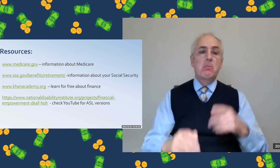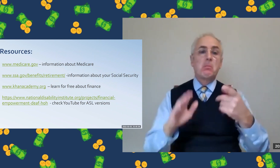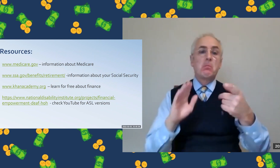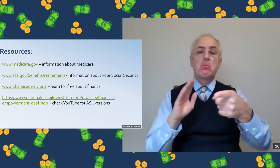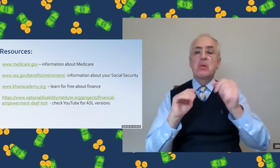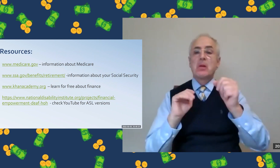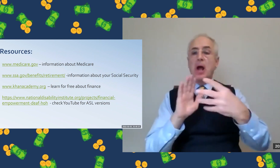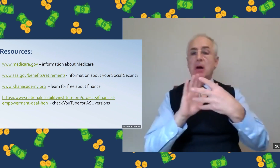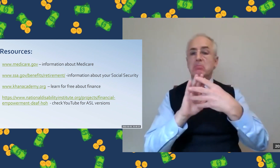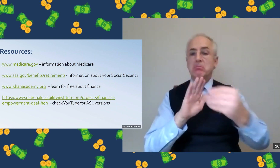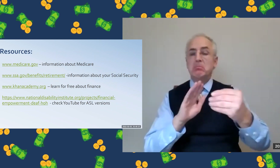for you.